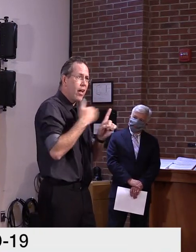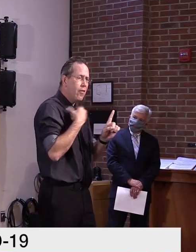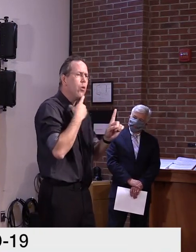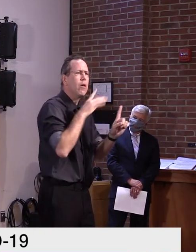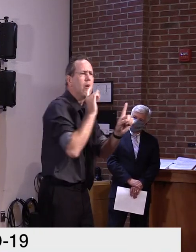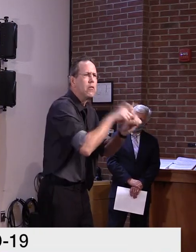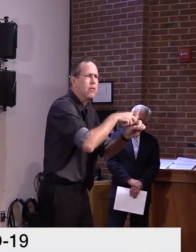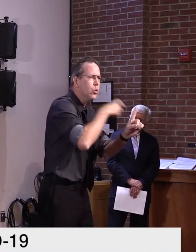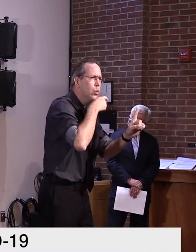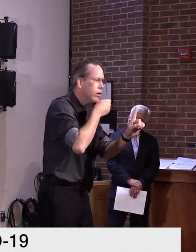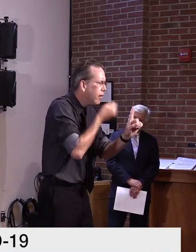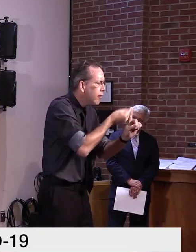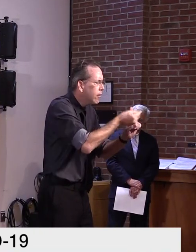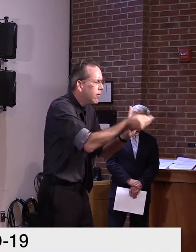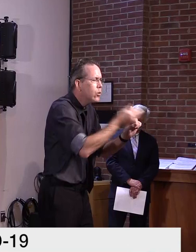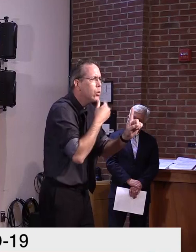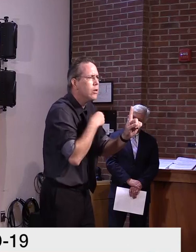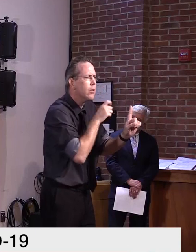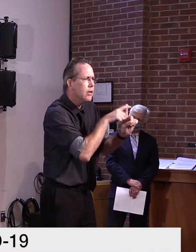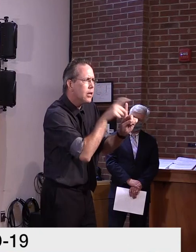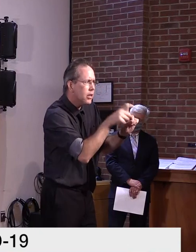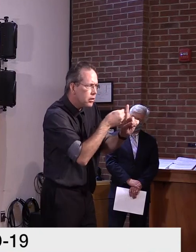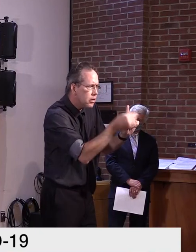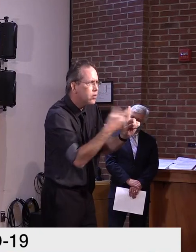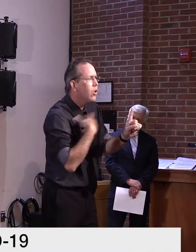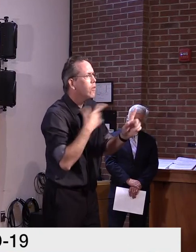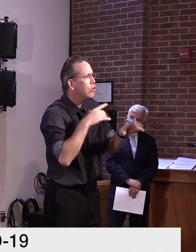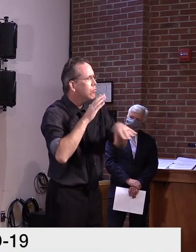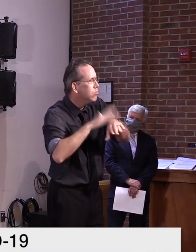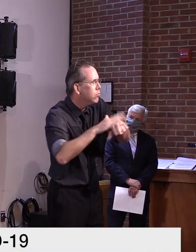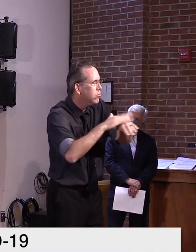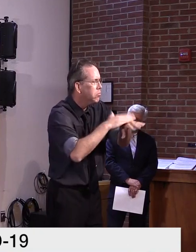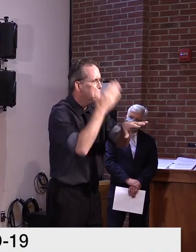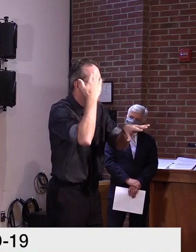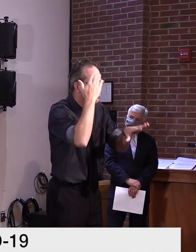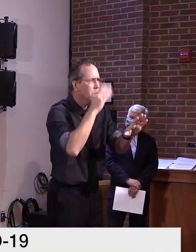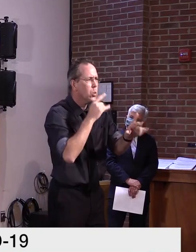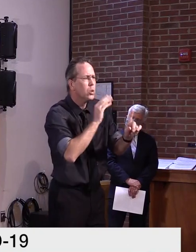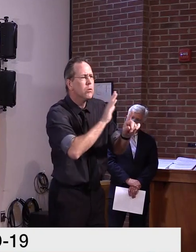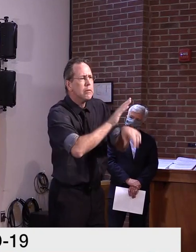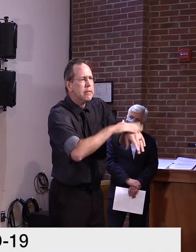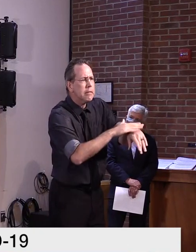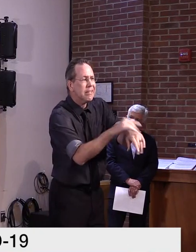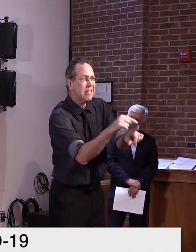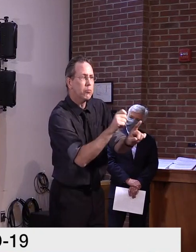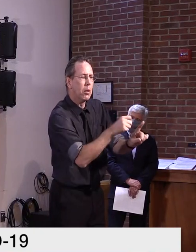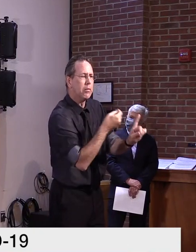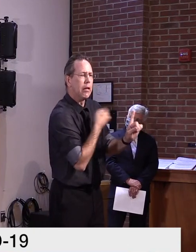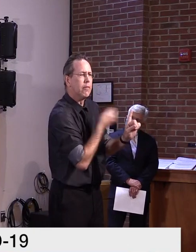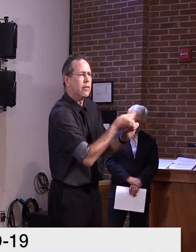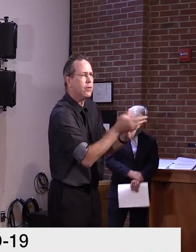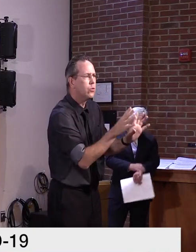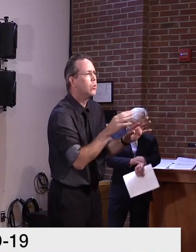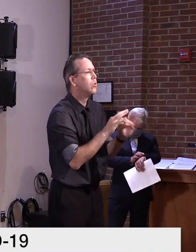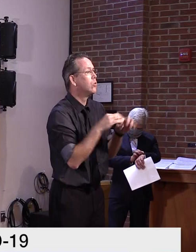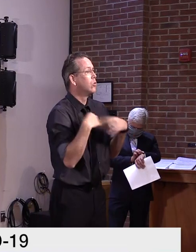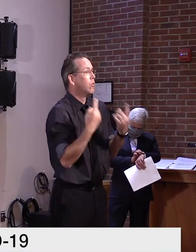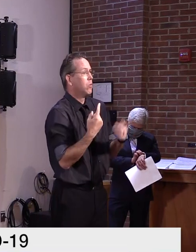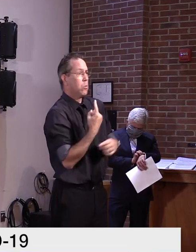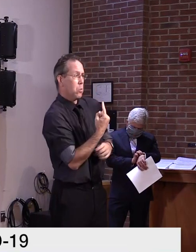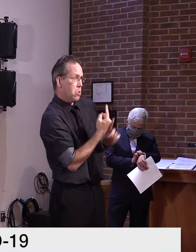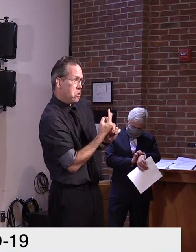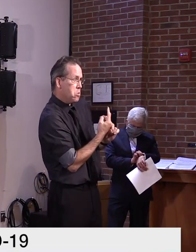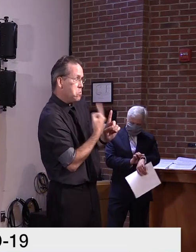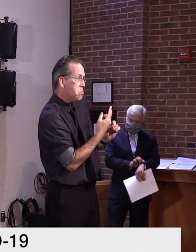and depending on the nature of the situation, uh, it could be one person goes home because they are the